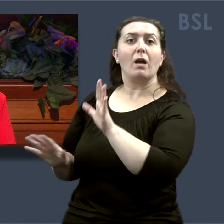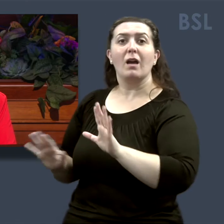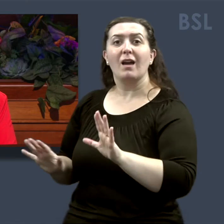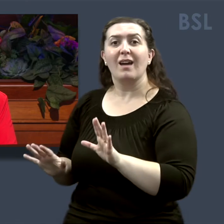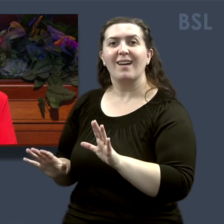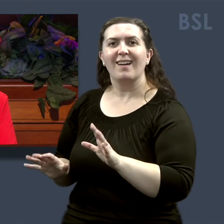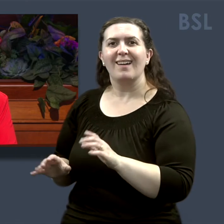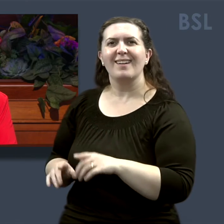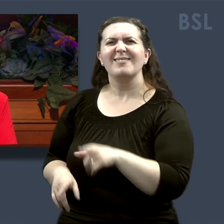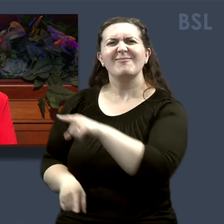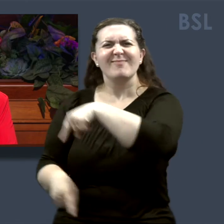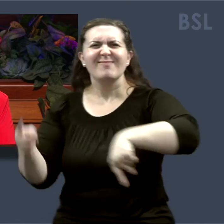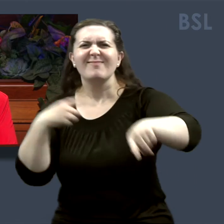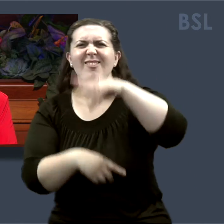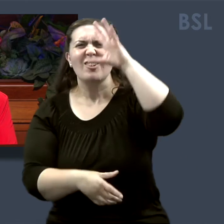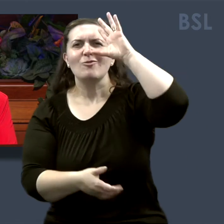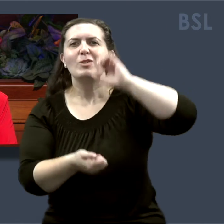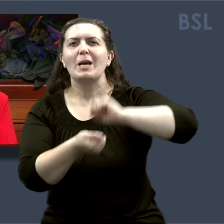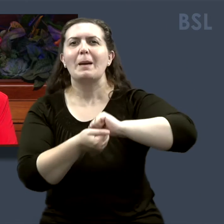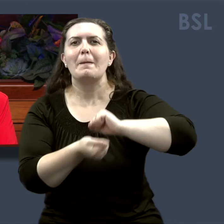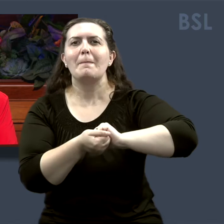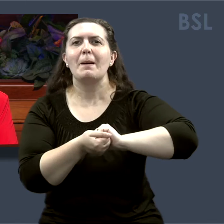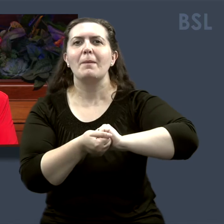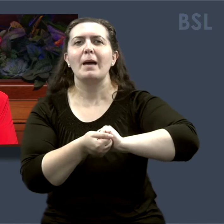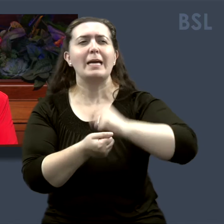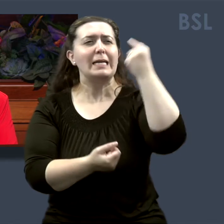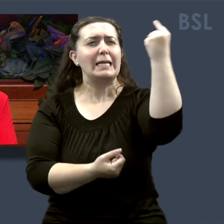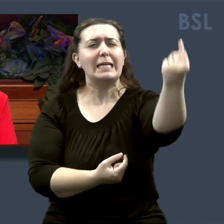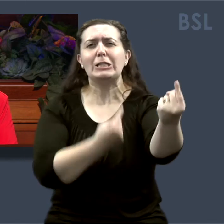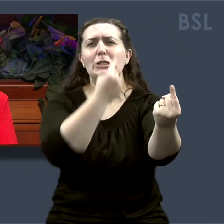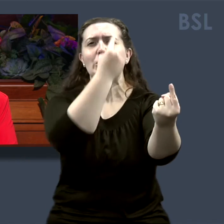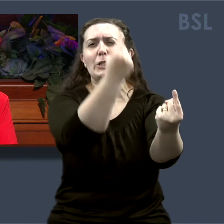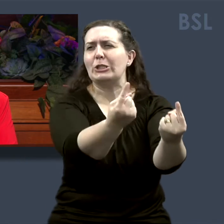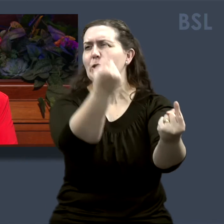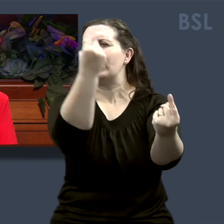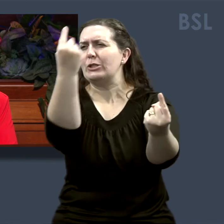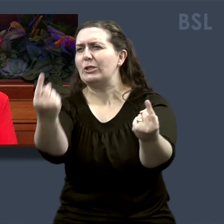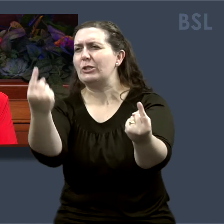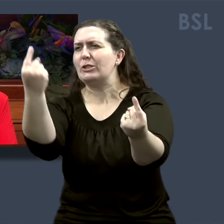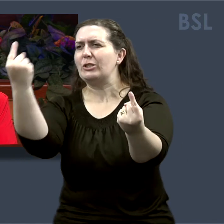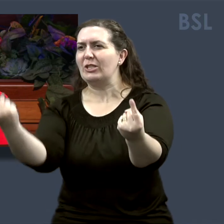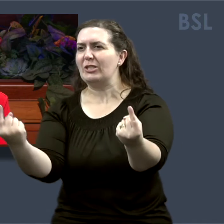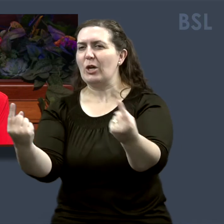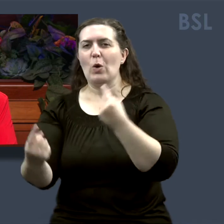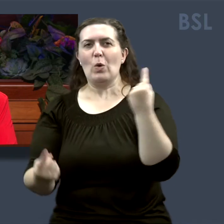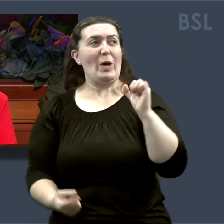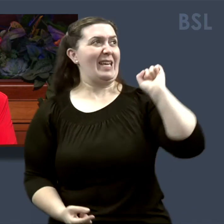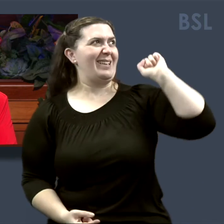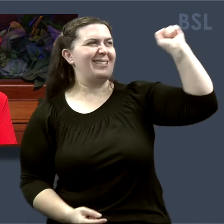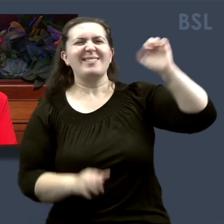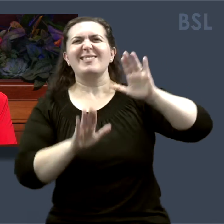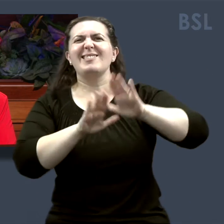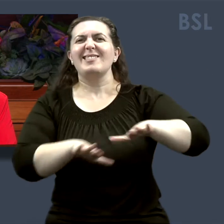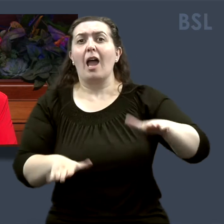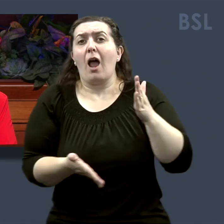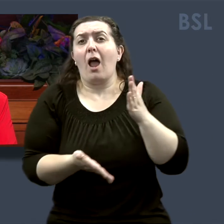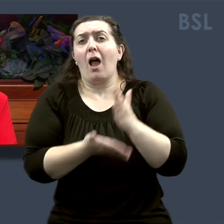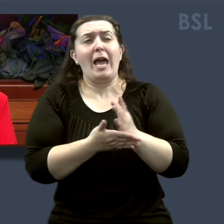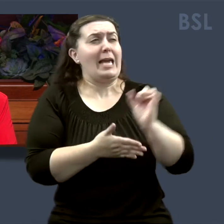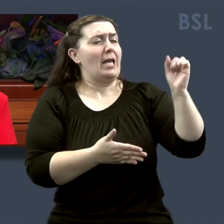Friends, let us remember that each person on this earth is a child of God, and He loves